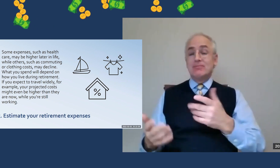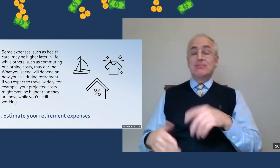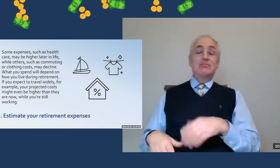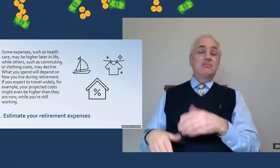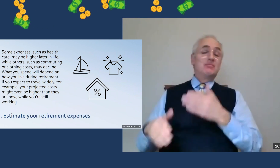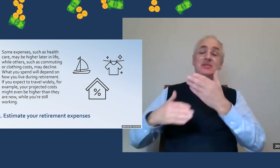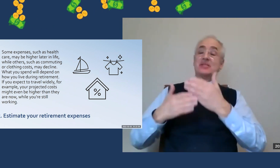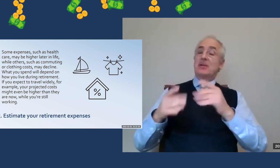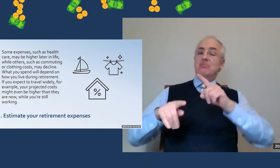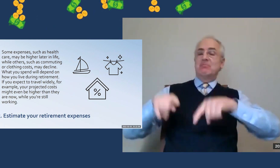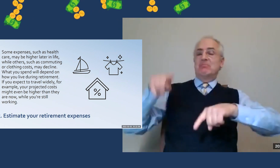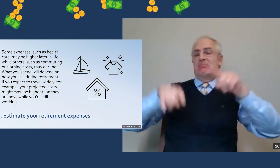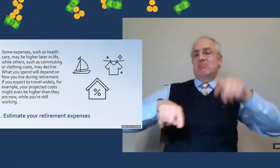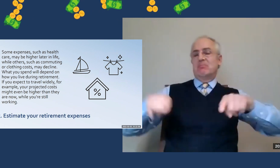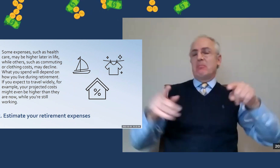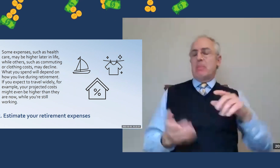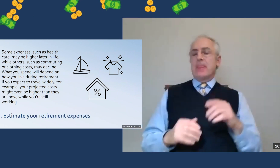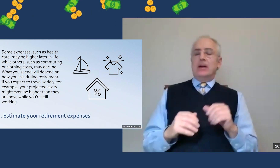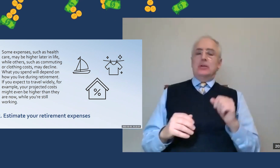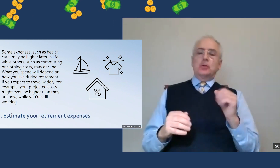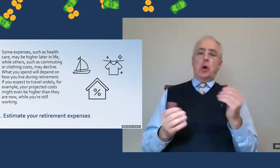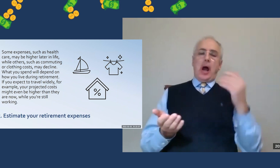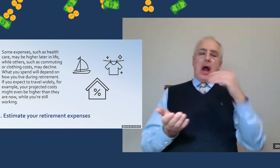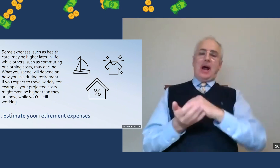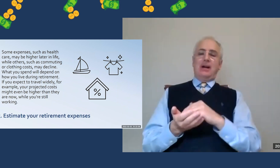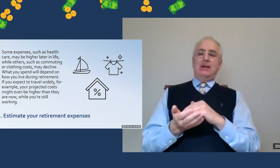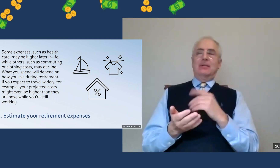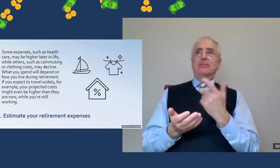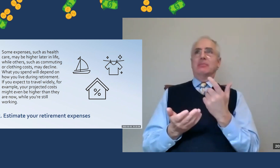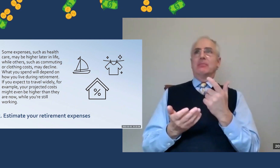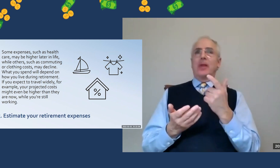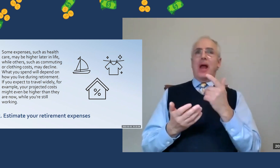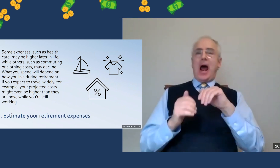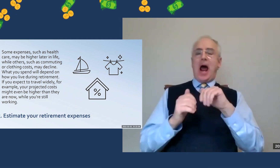home with their grandchildren. So again, this is variable as well.